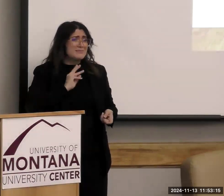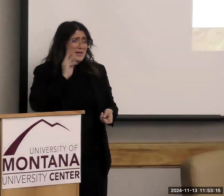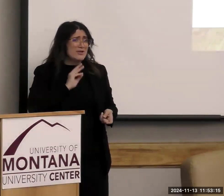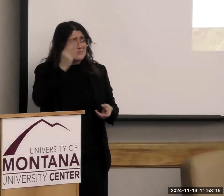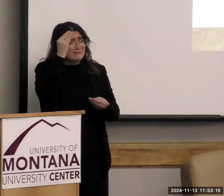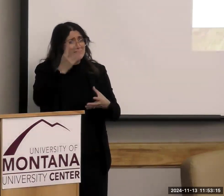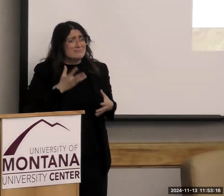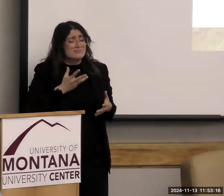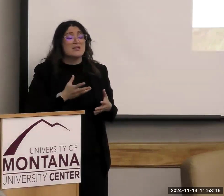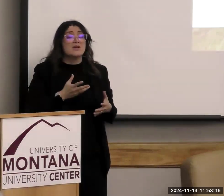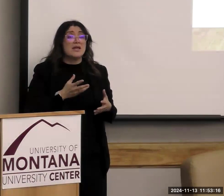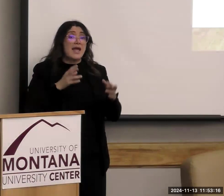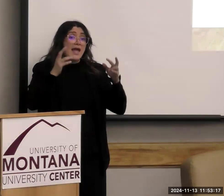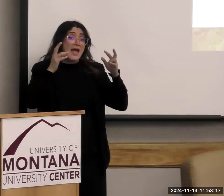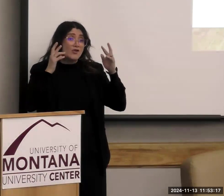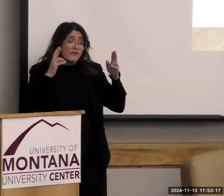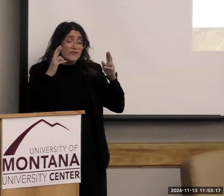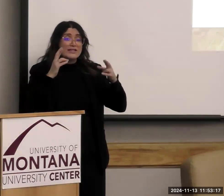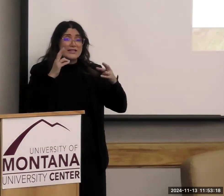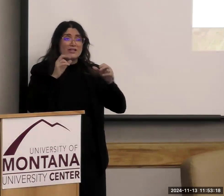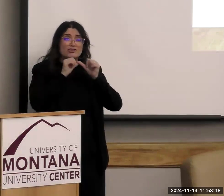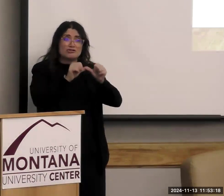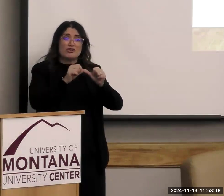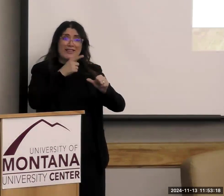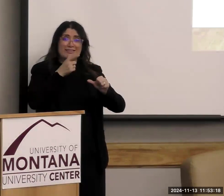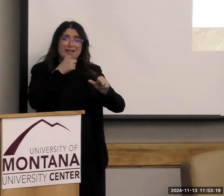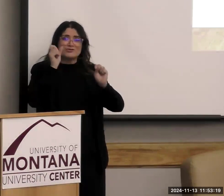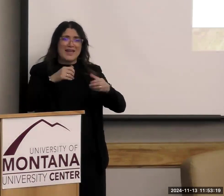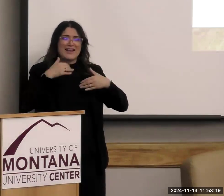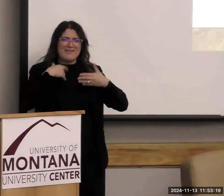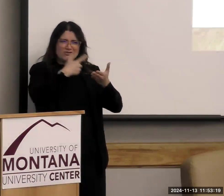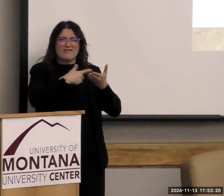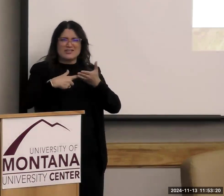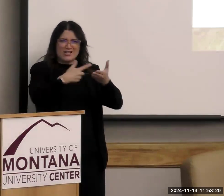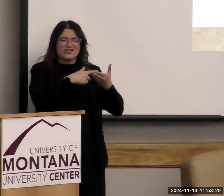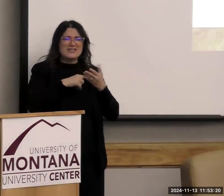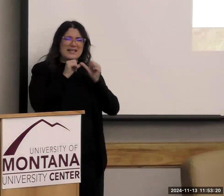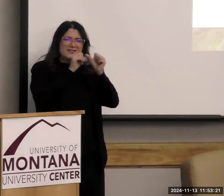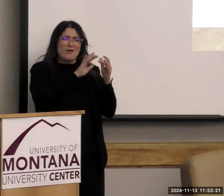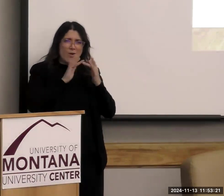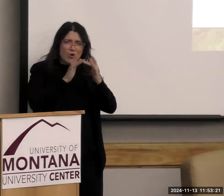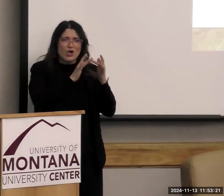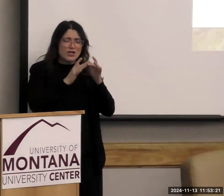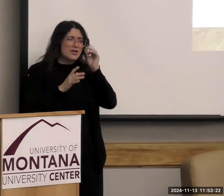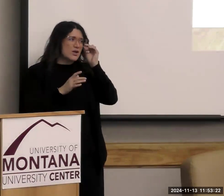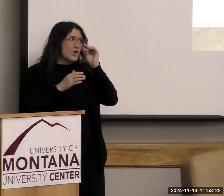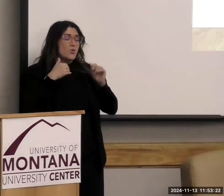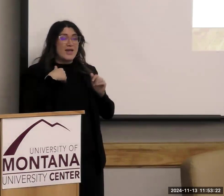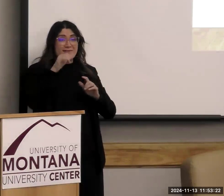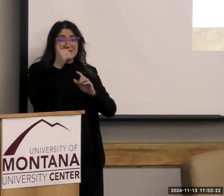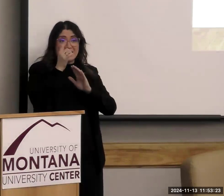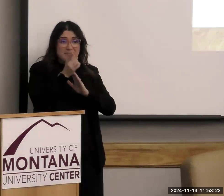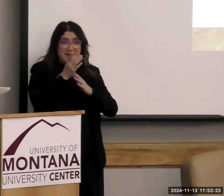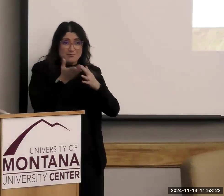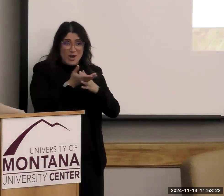hope that during lunch, we can have some of those conversations, continue that networking. We have a 10-minute break.